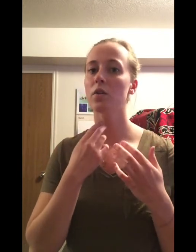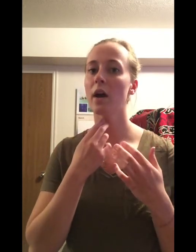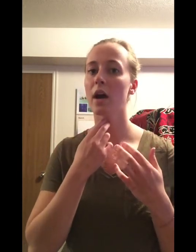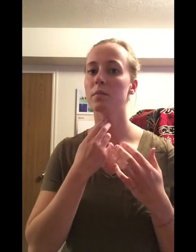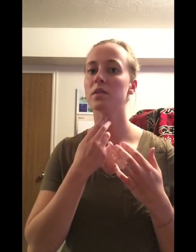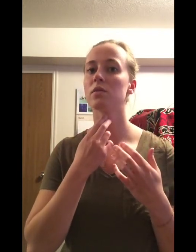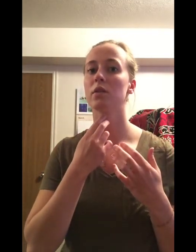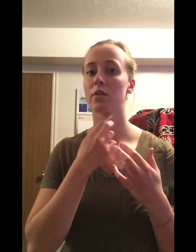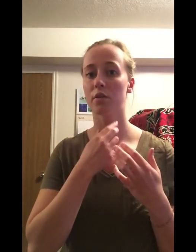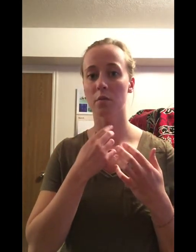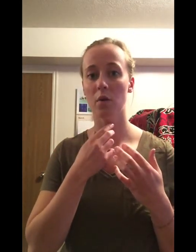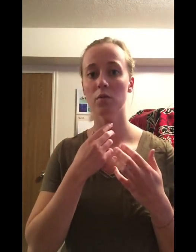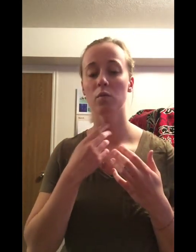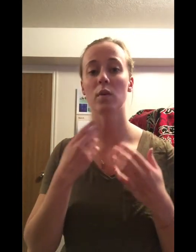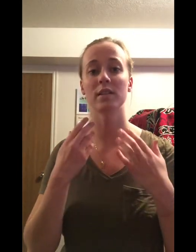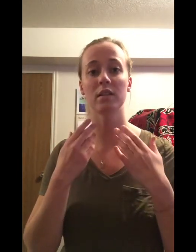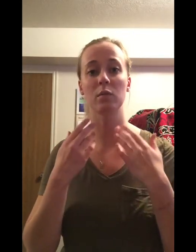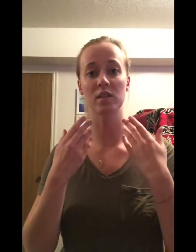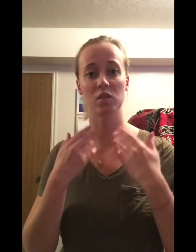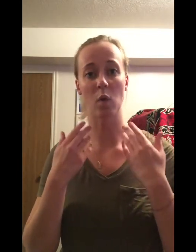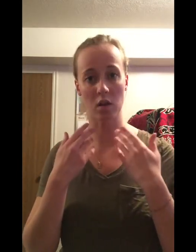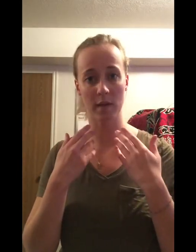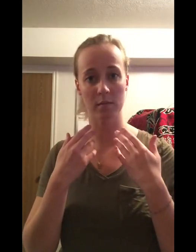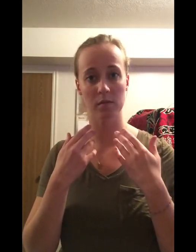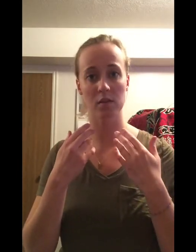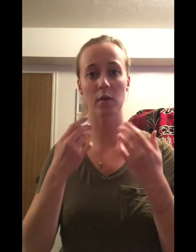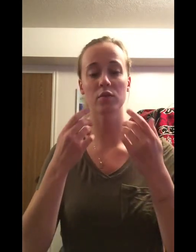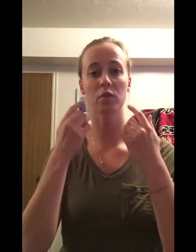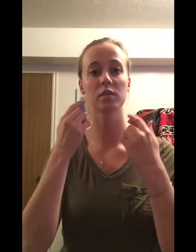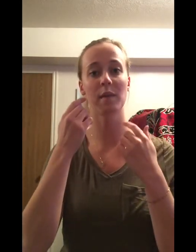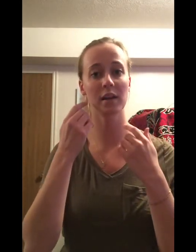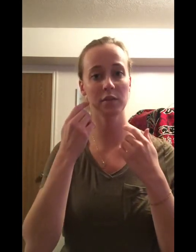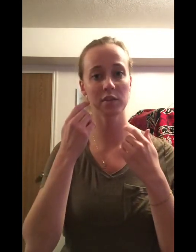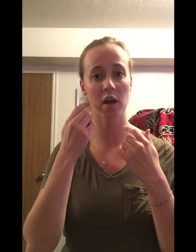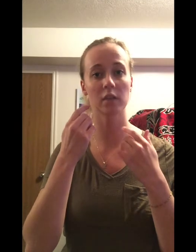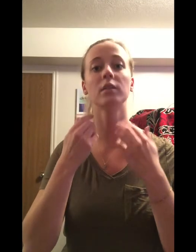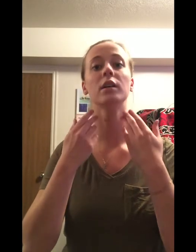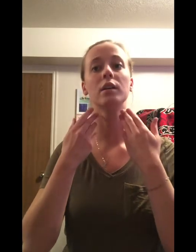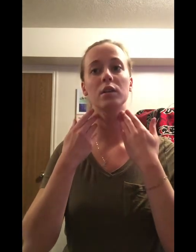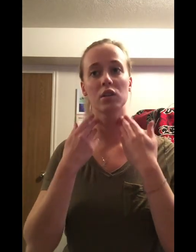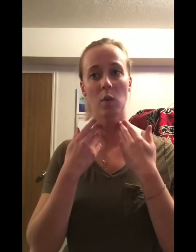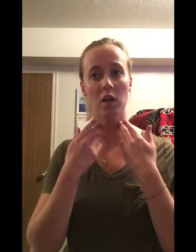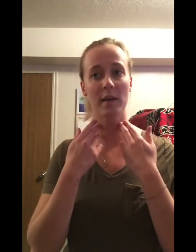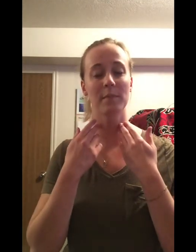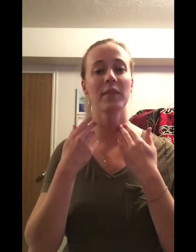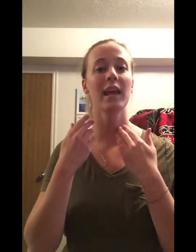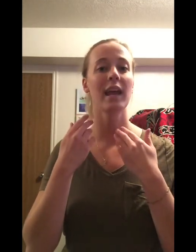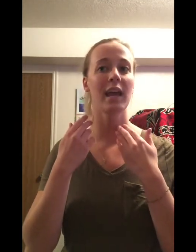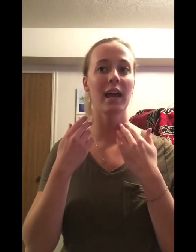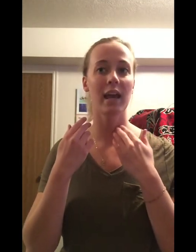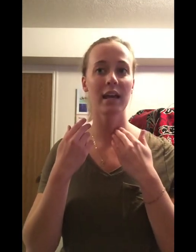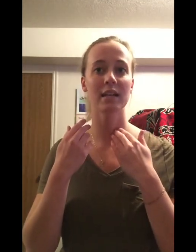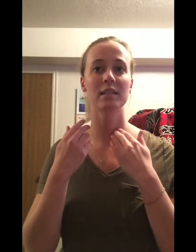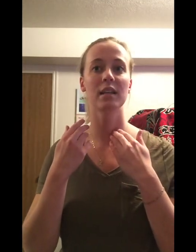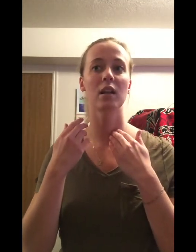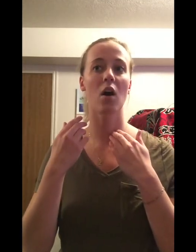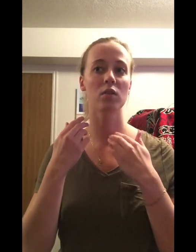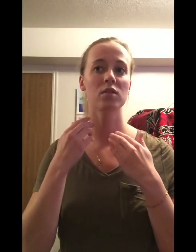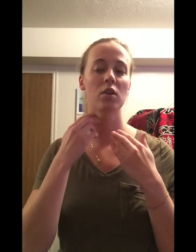helps your throat when dealing with swallowing. So it controls the back of your tongue, swallowing, and it also